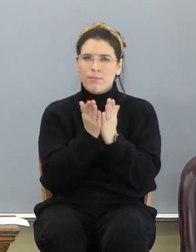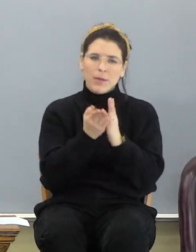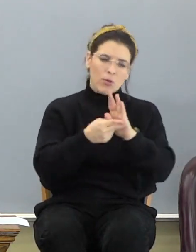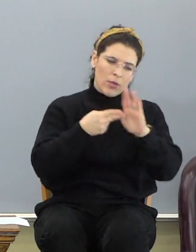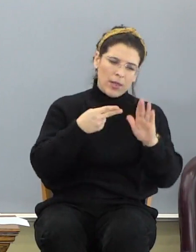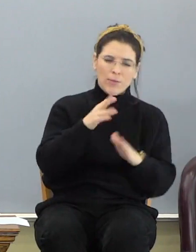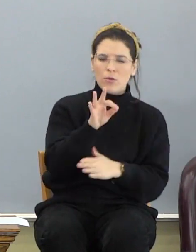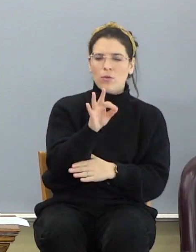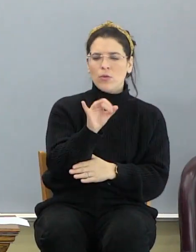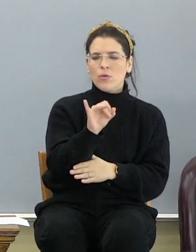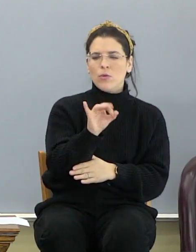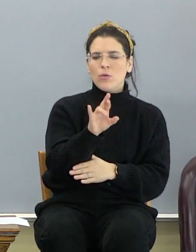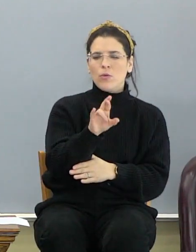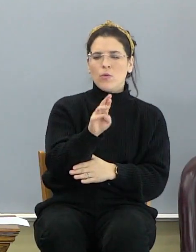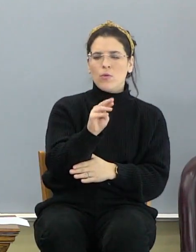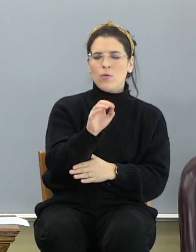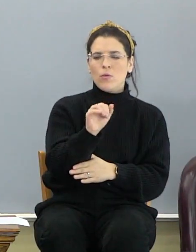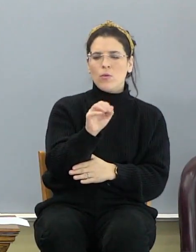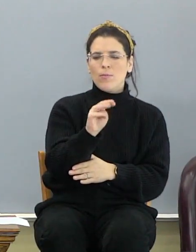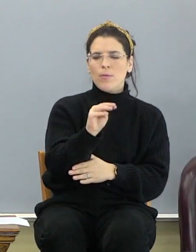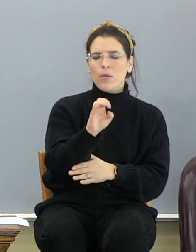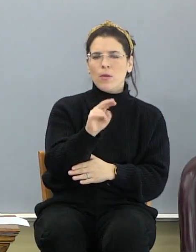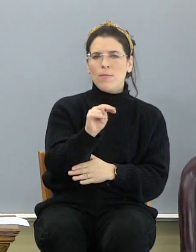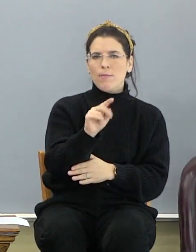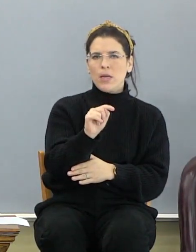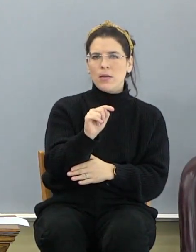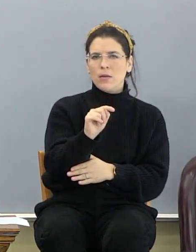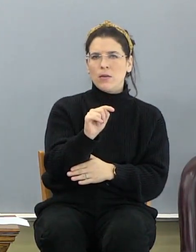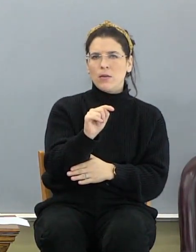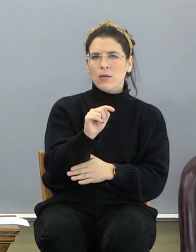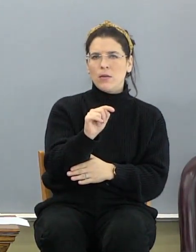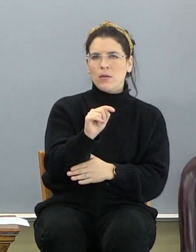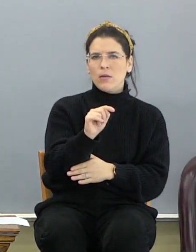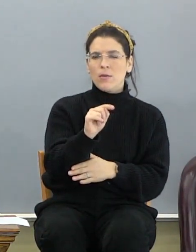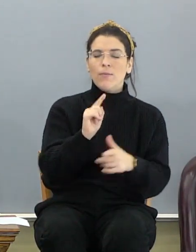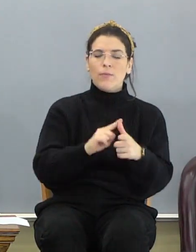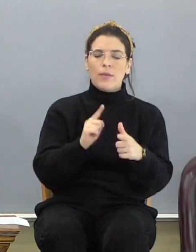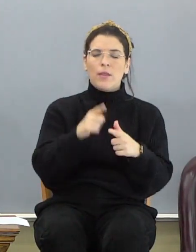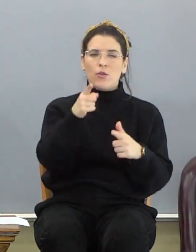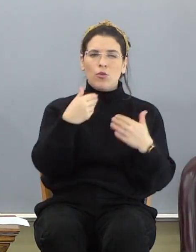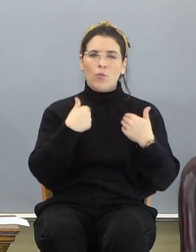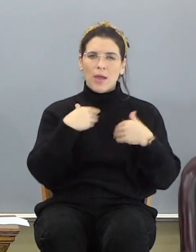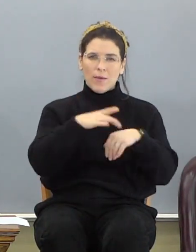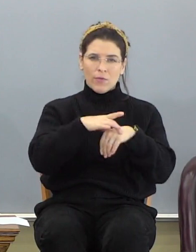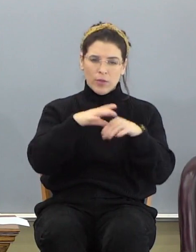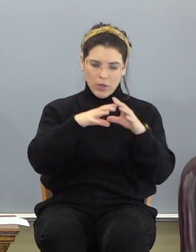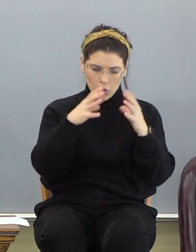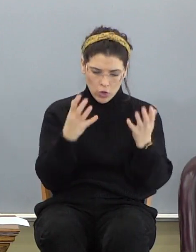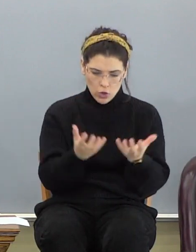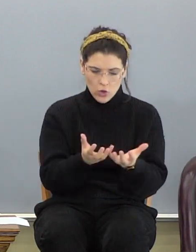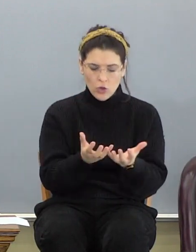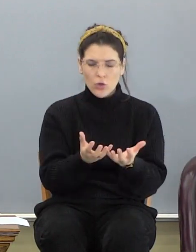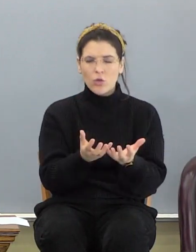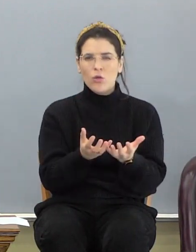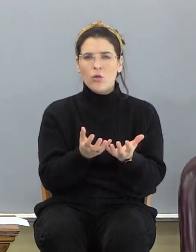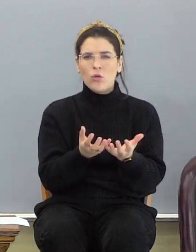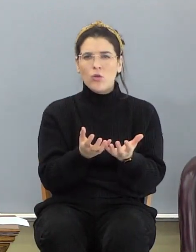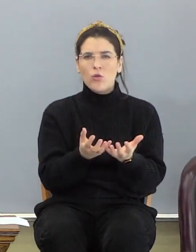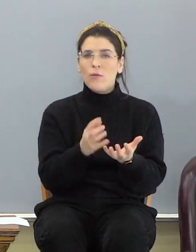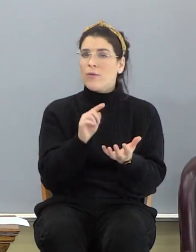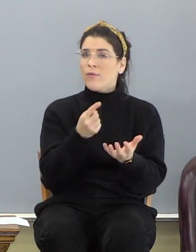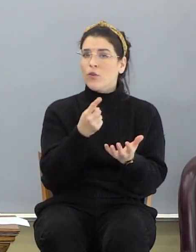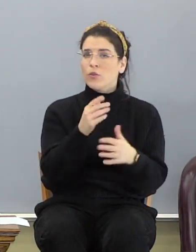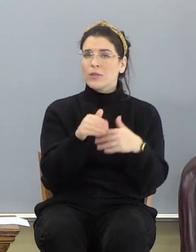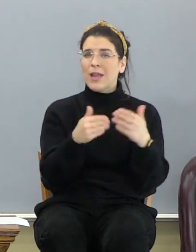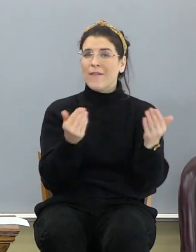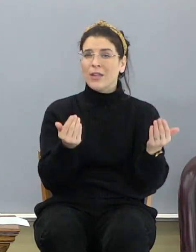firmament. Then you have the earth. And on the earth down here, you have the first